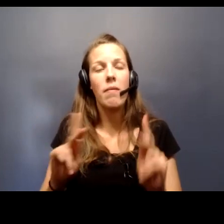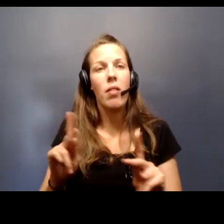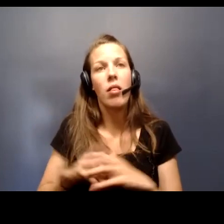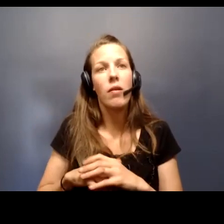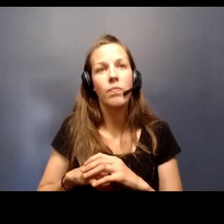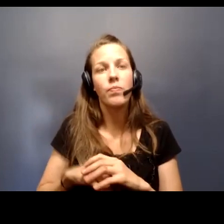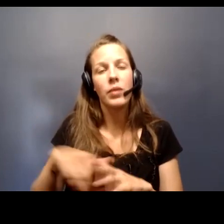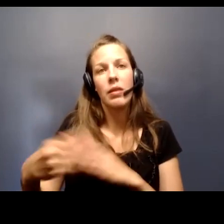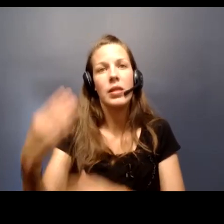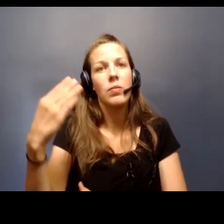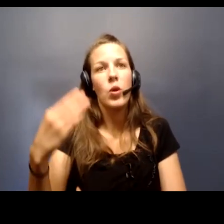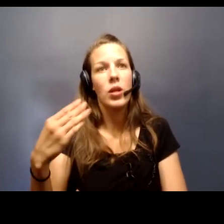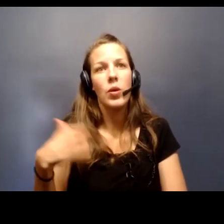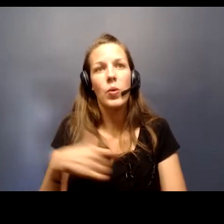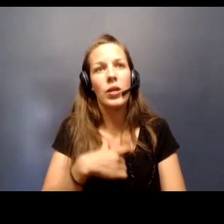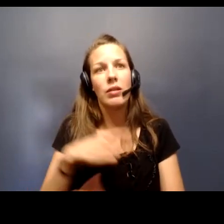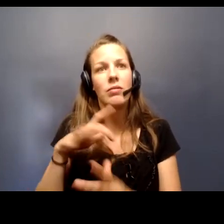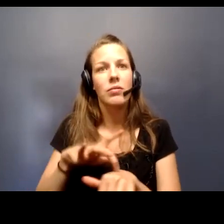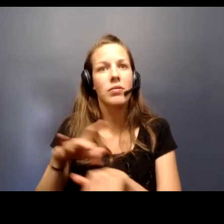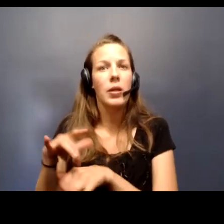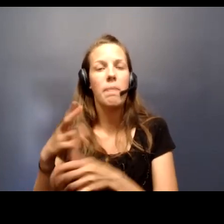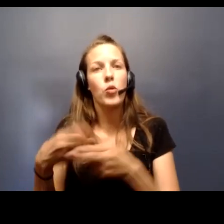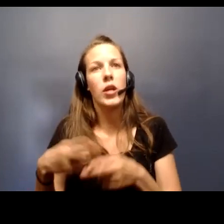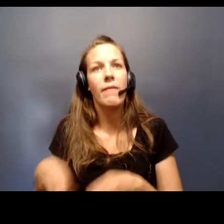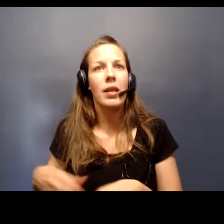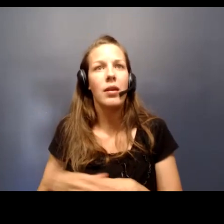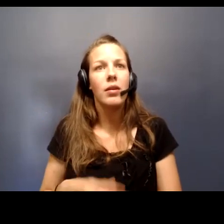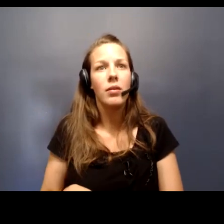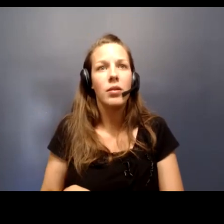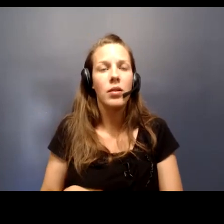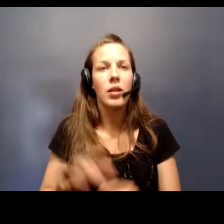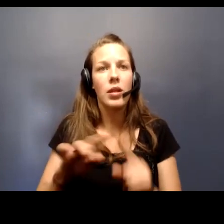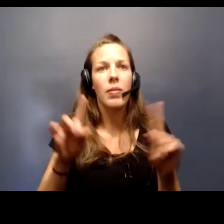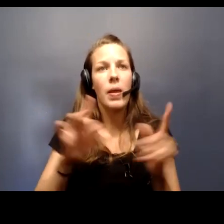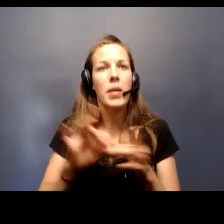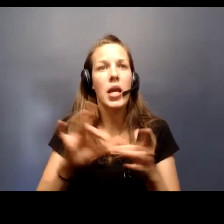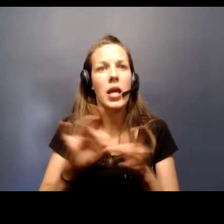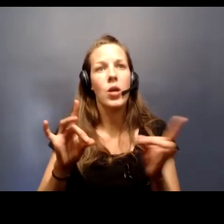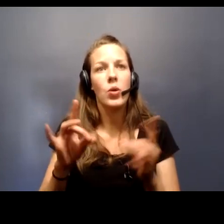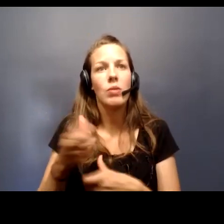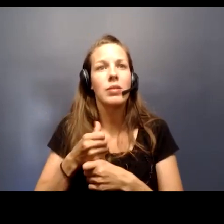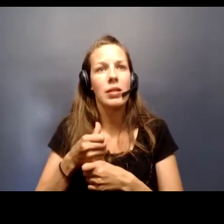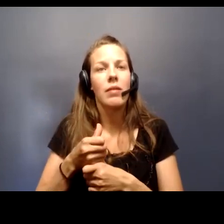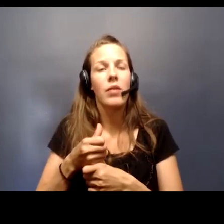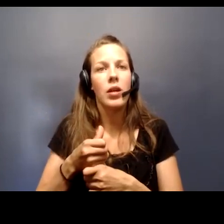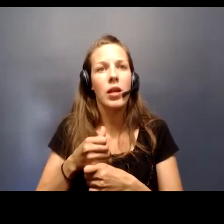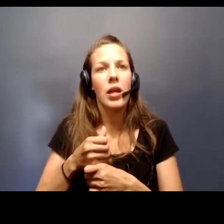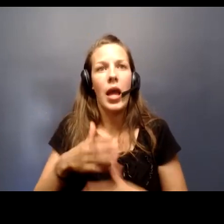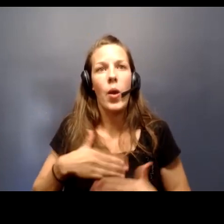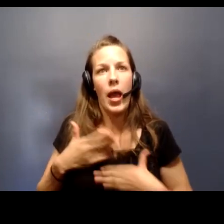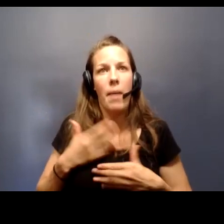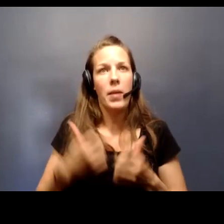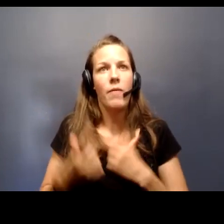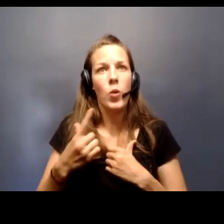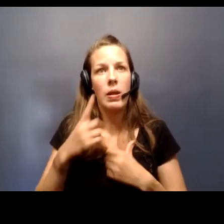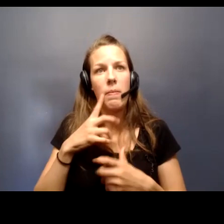this morning and we only touched on it very briefly but the comment that I received was how happy everybody was